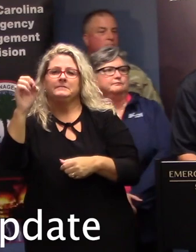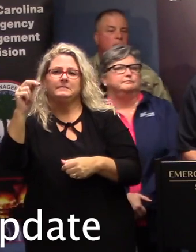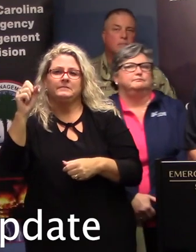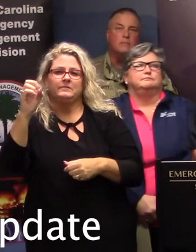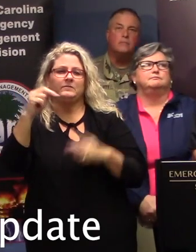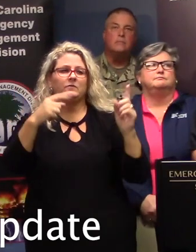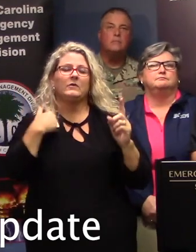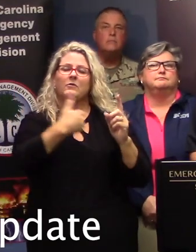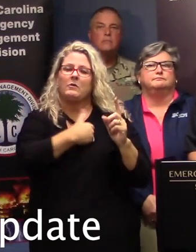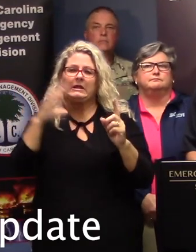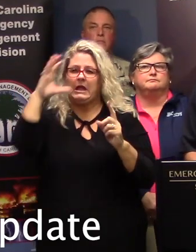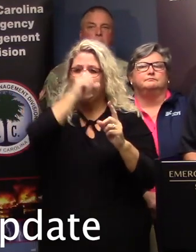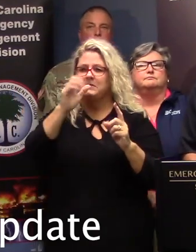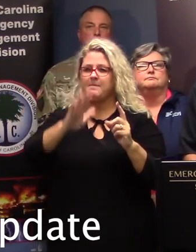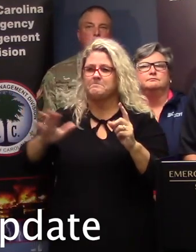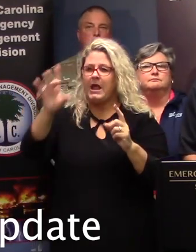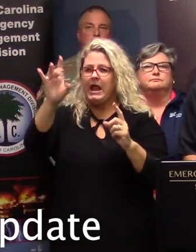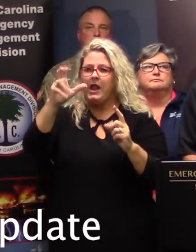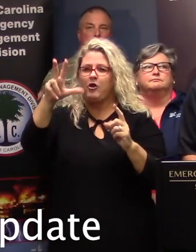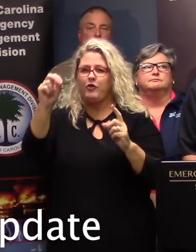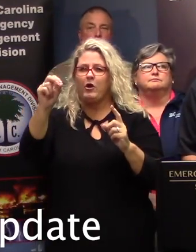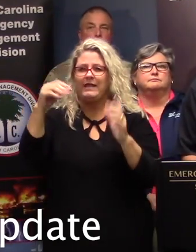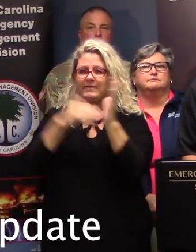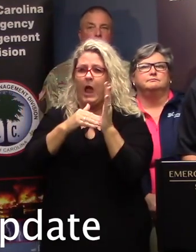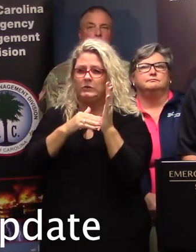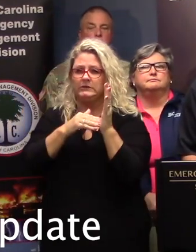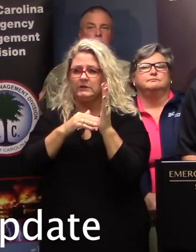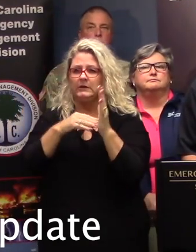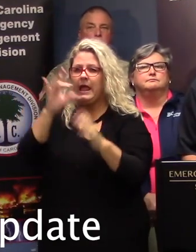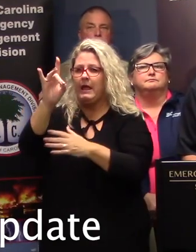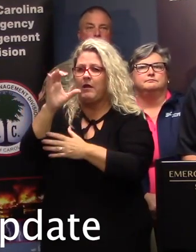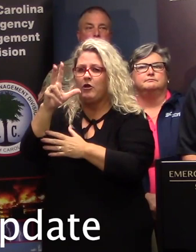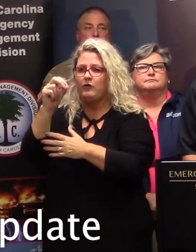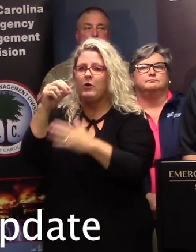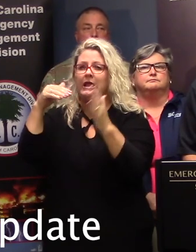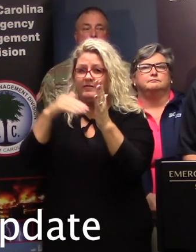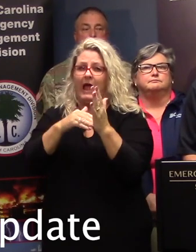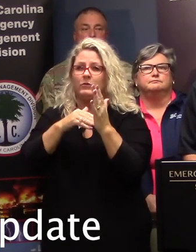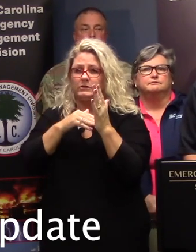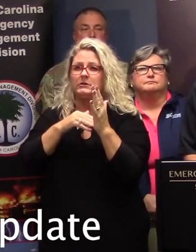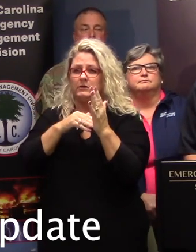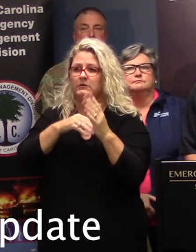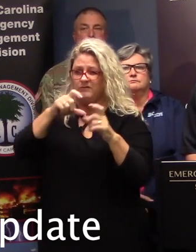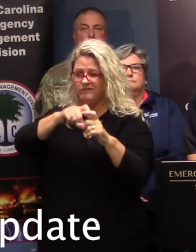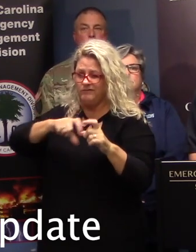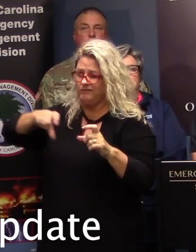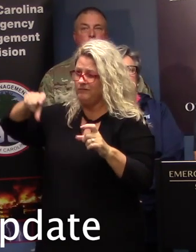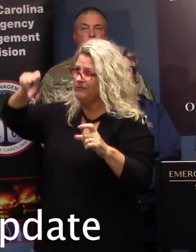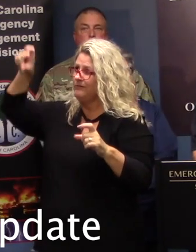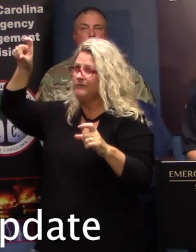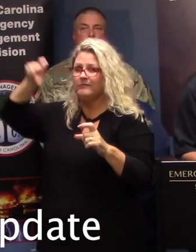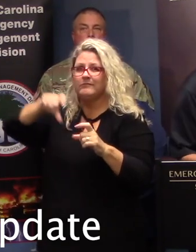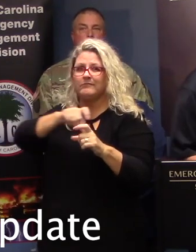We're estimating right now about 830,000 are in those evacuation zones that the governor briefed.